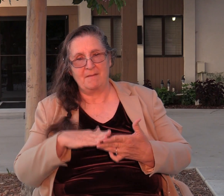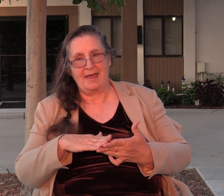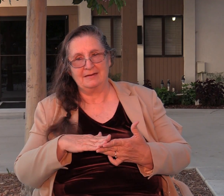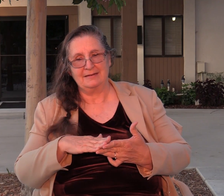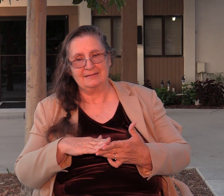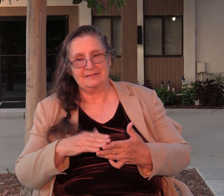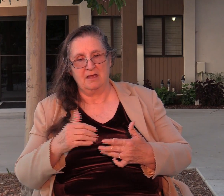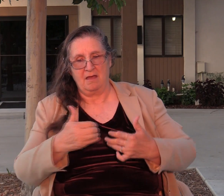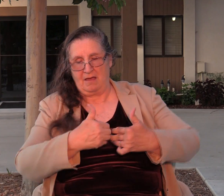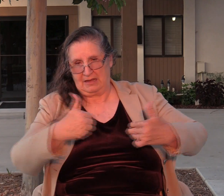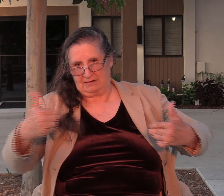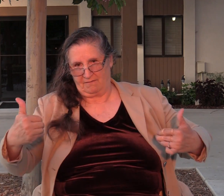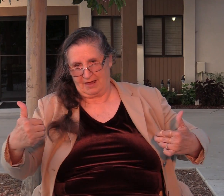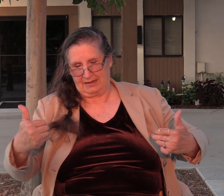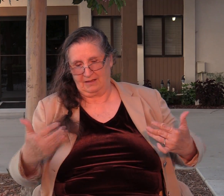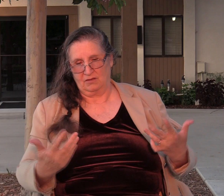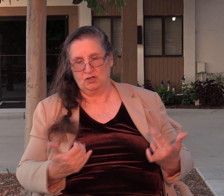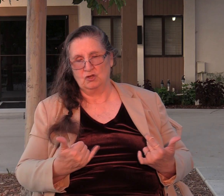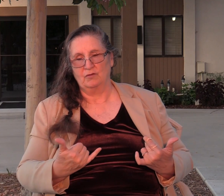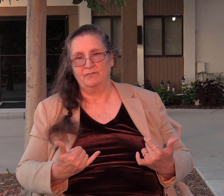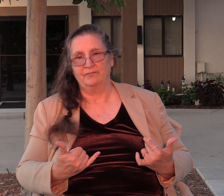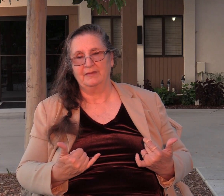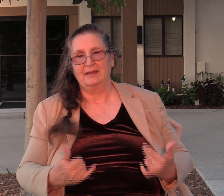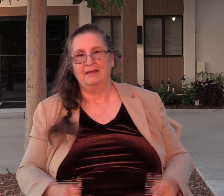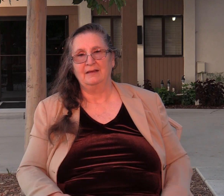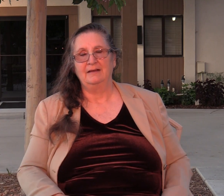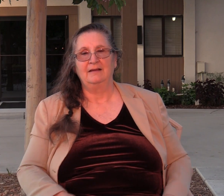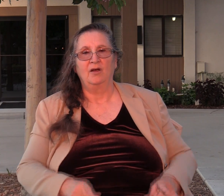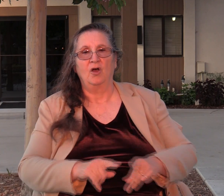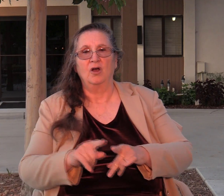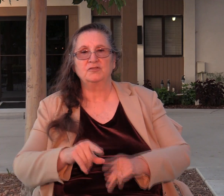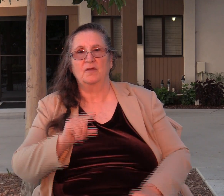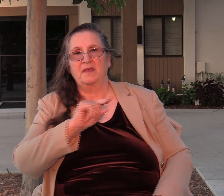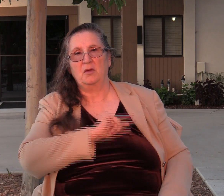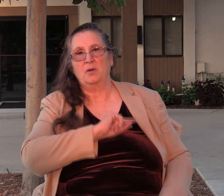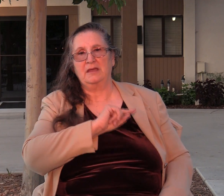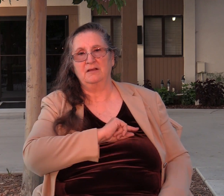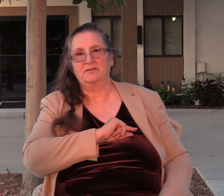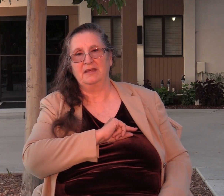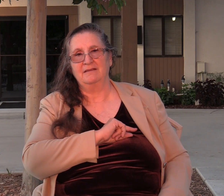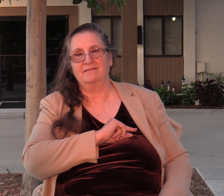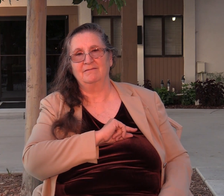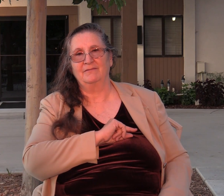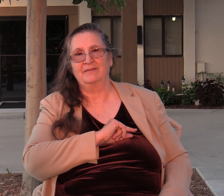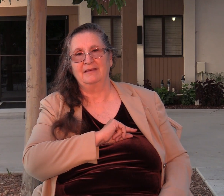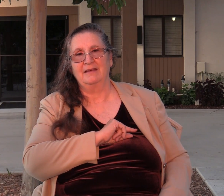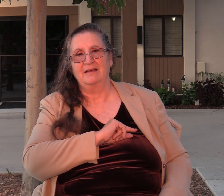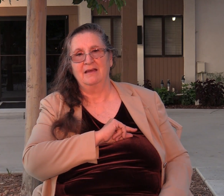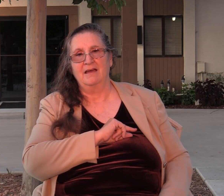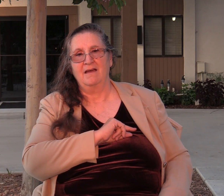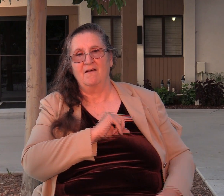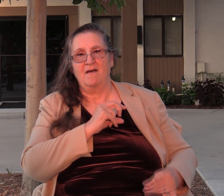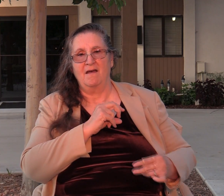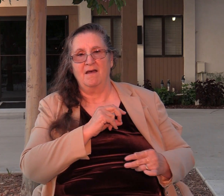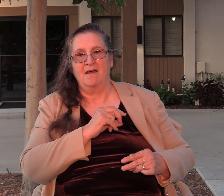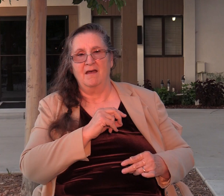And not only that, but they were also guilty of being a part of Gideon's 70 sons dying.